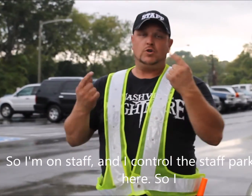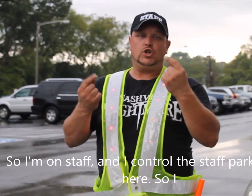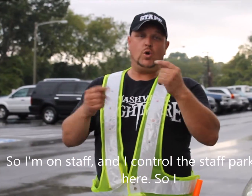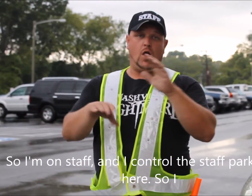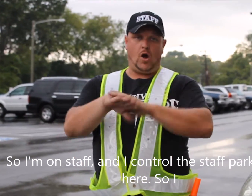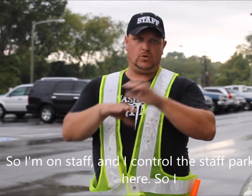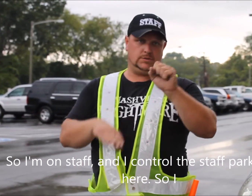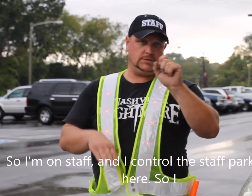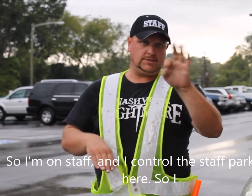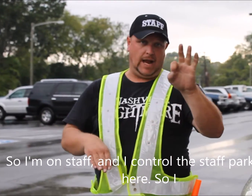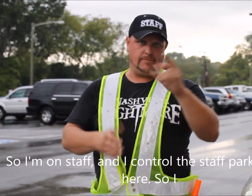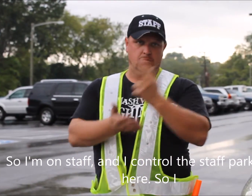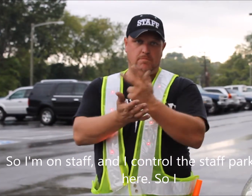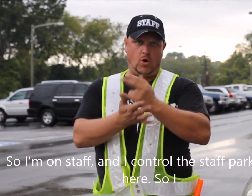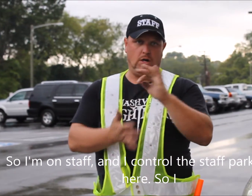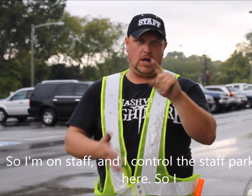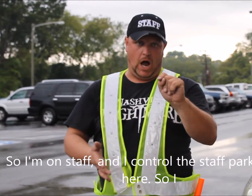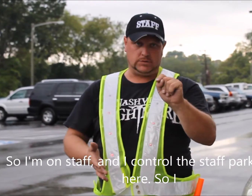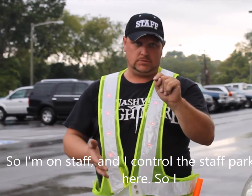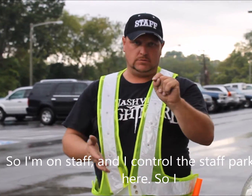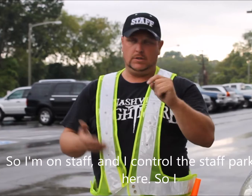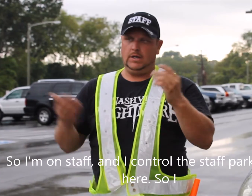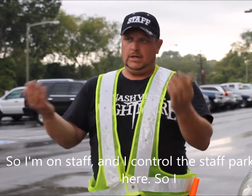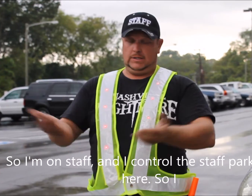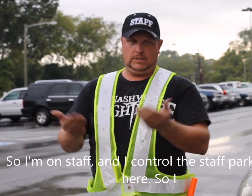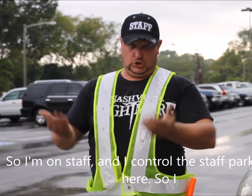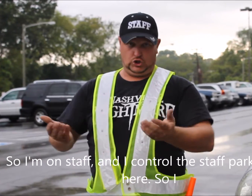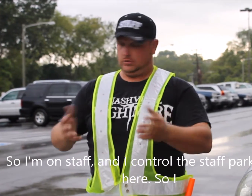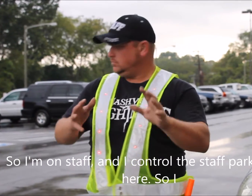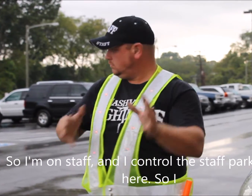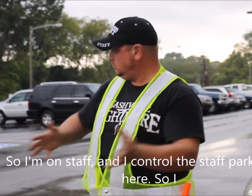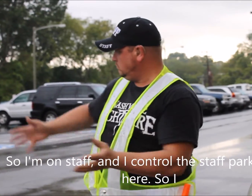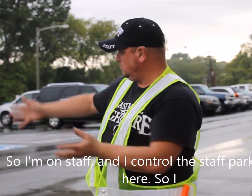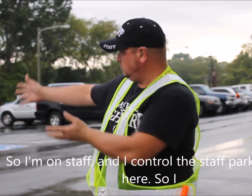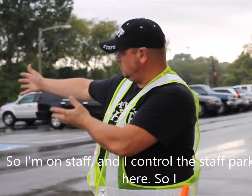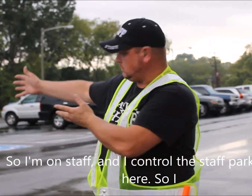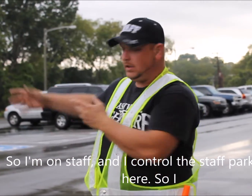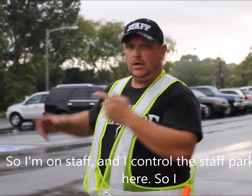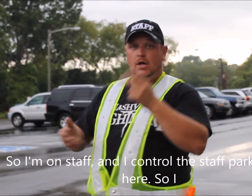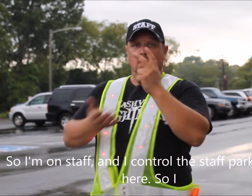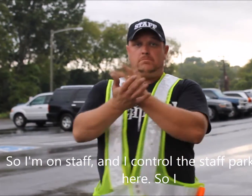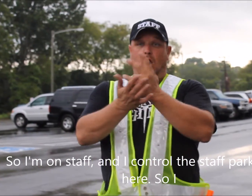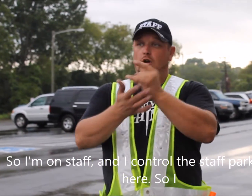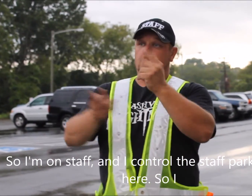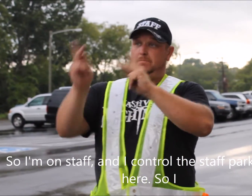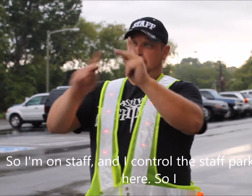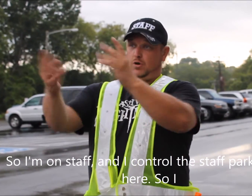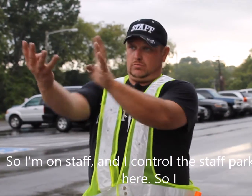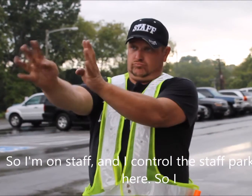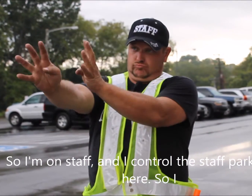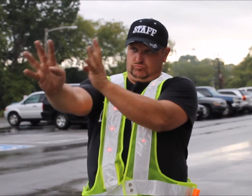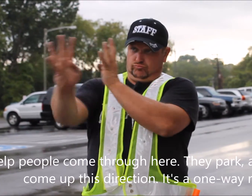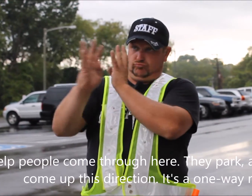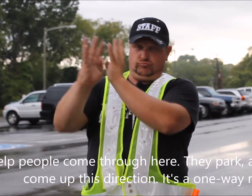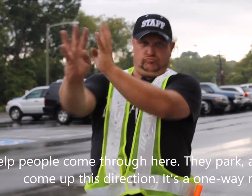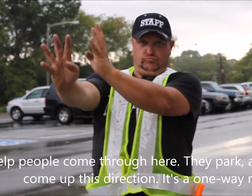All right, so I'm on staff and I control the staff parking lot here. So I help people come through here. They park